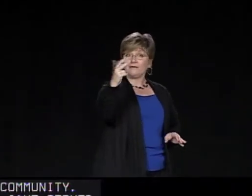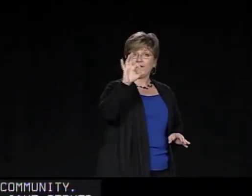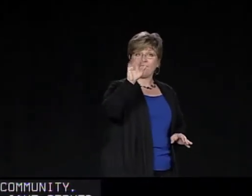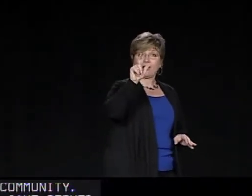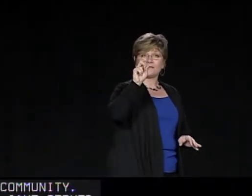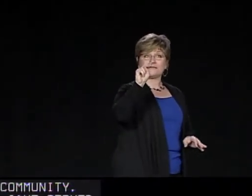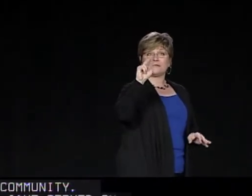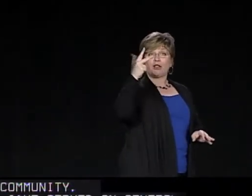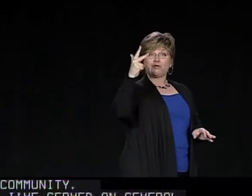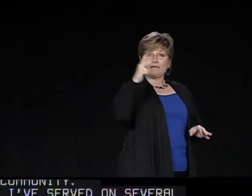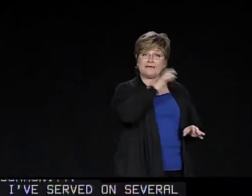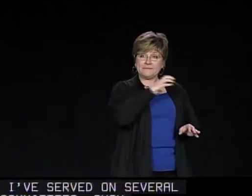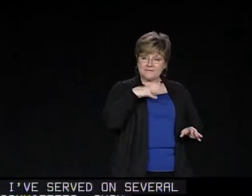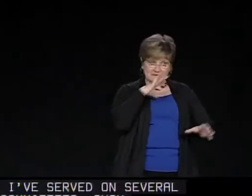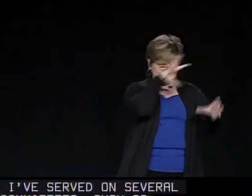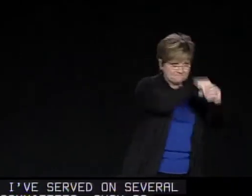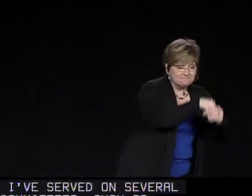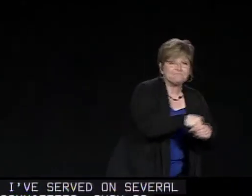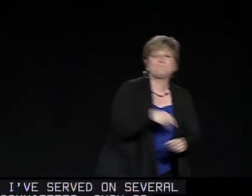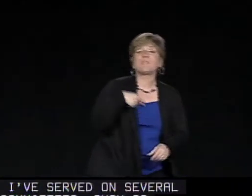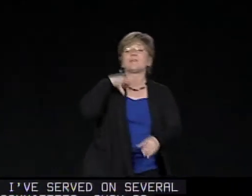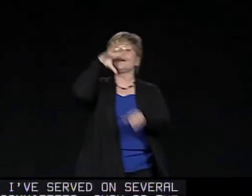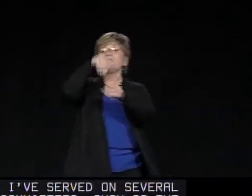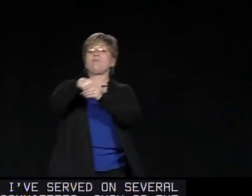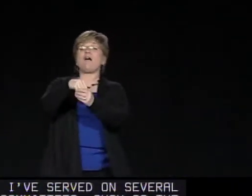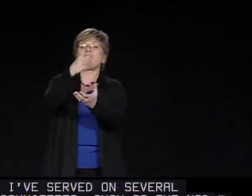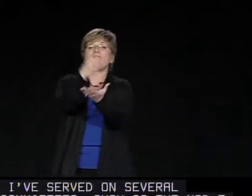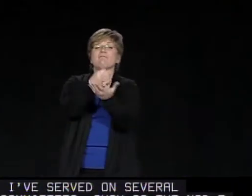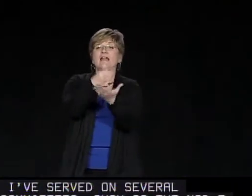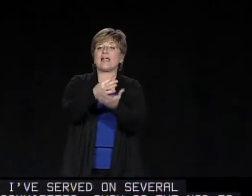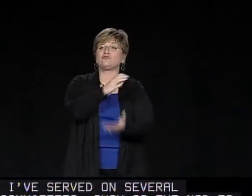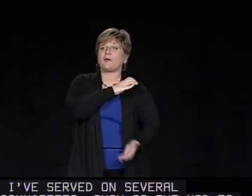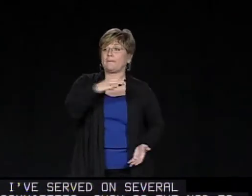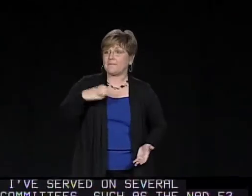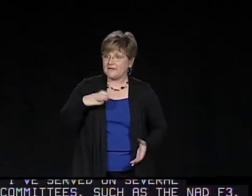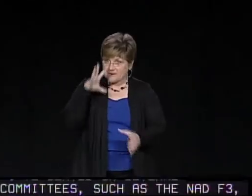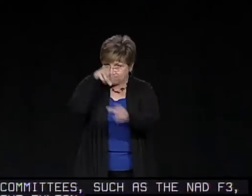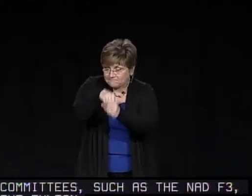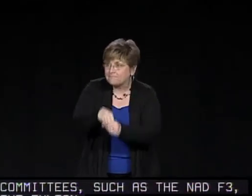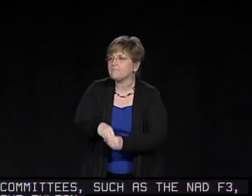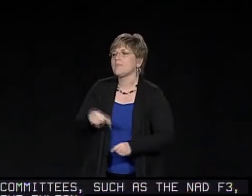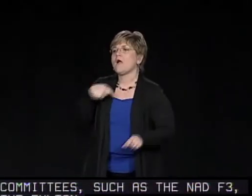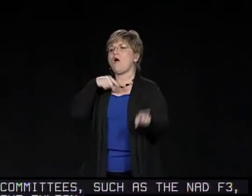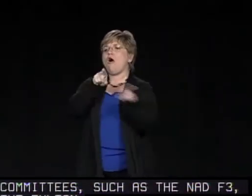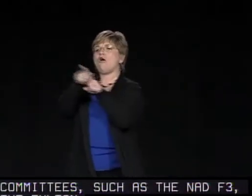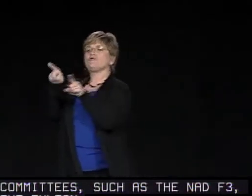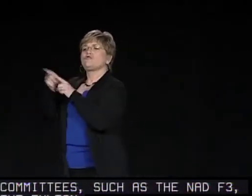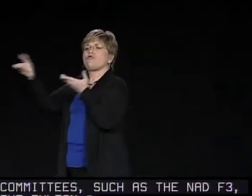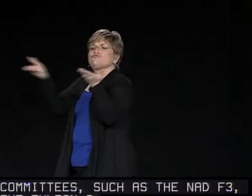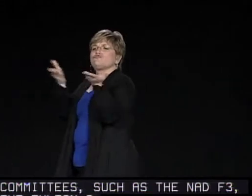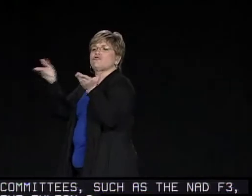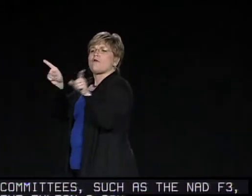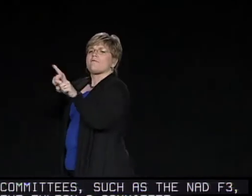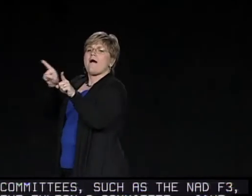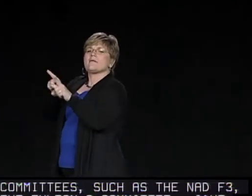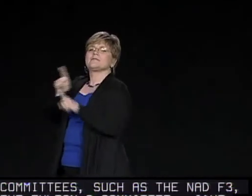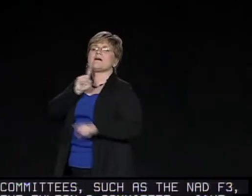NADF3, the Fulton III Committee. I've been involved with the Finance Committee and also